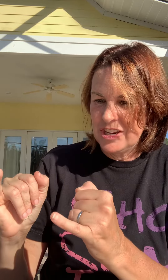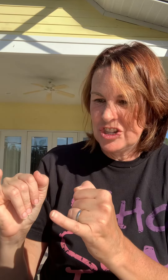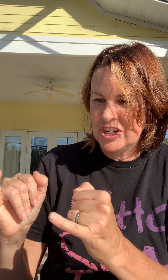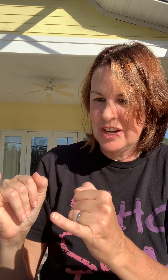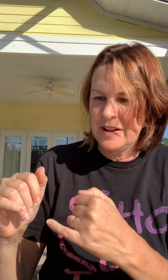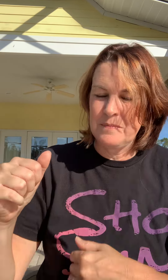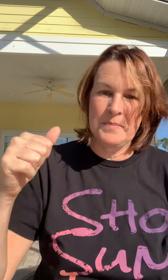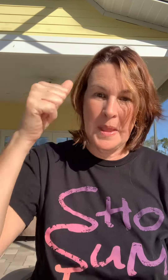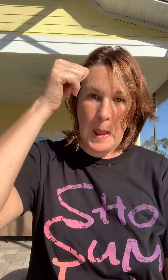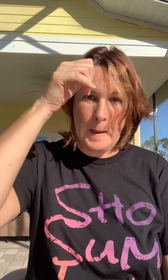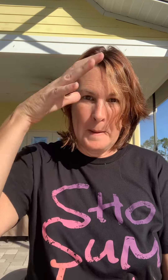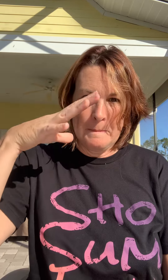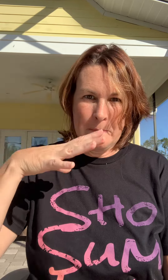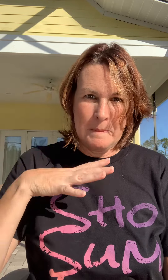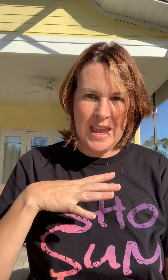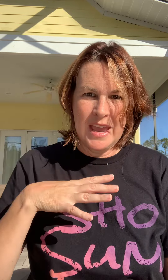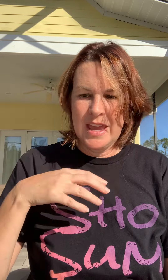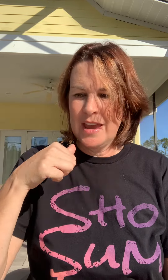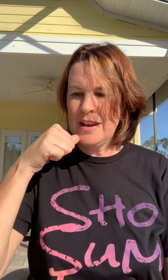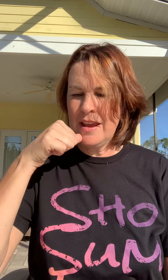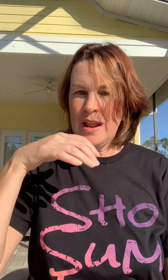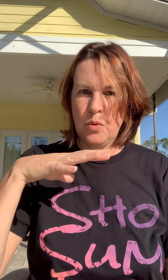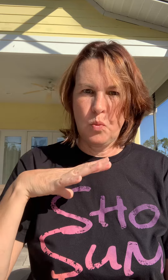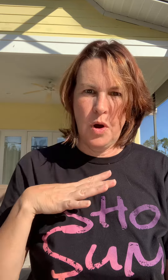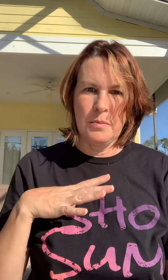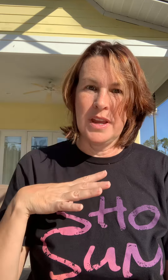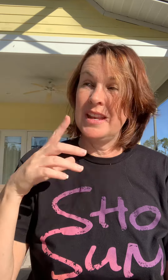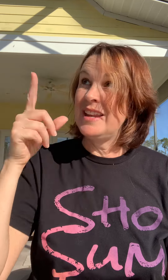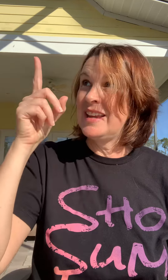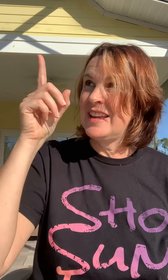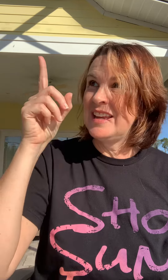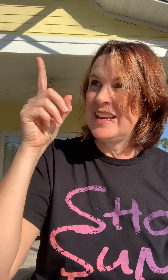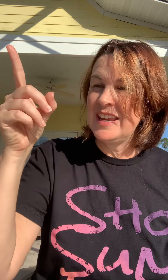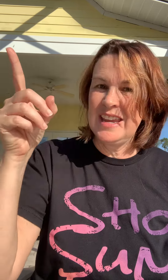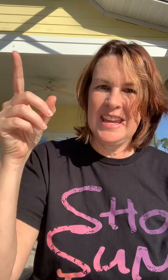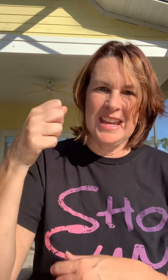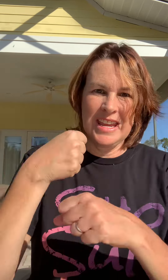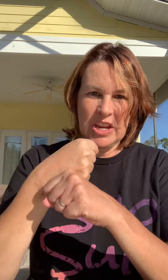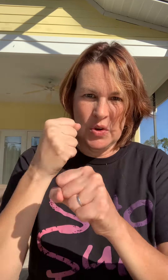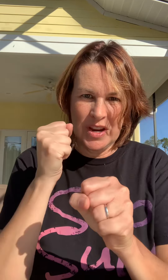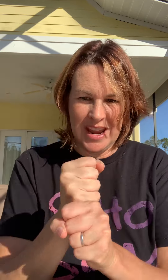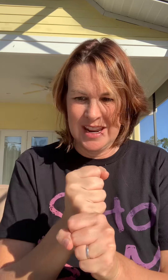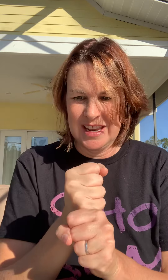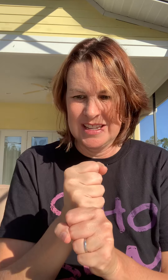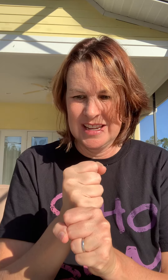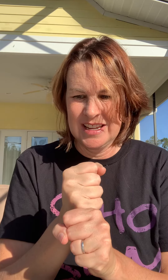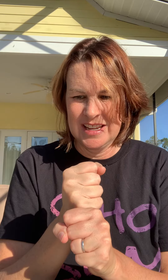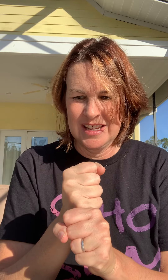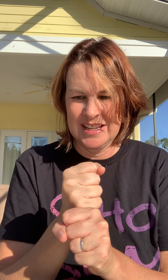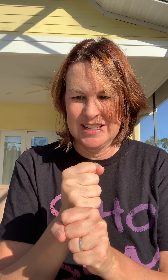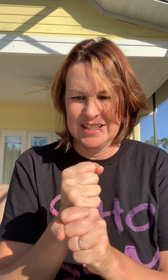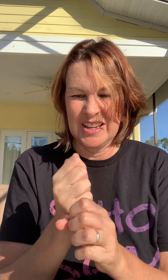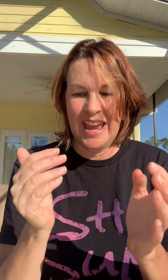man and woman he created okay